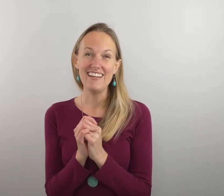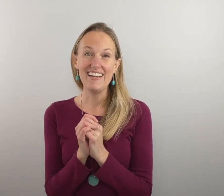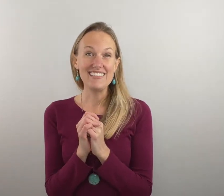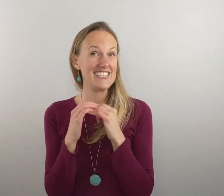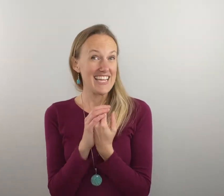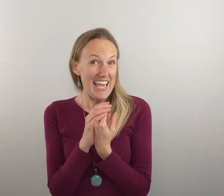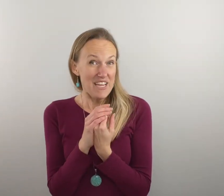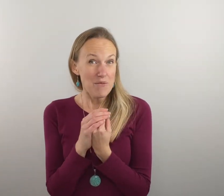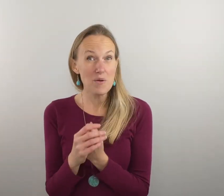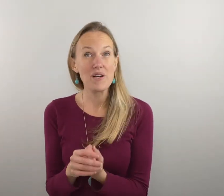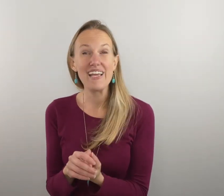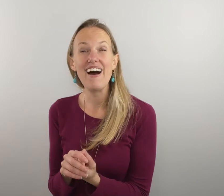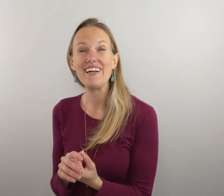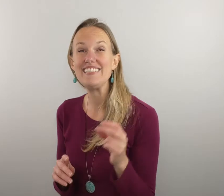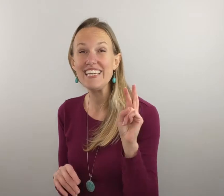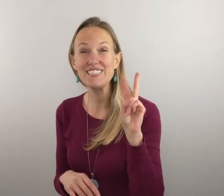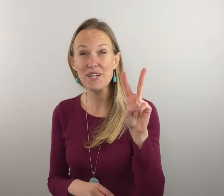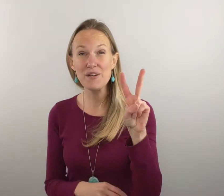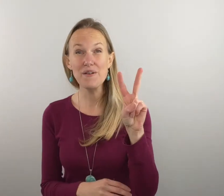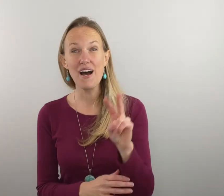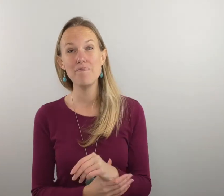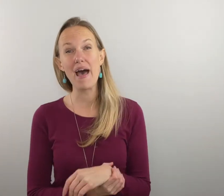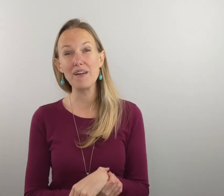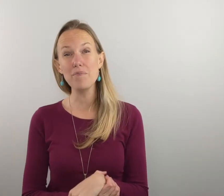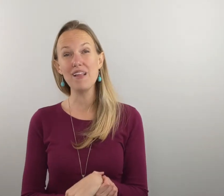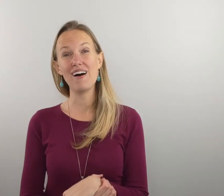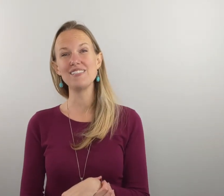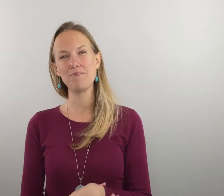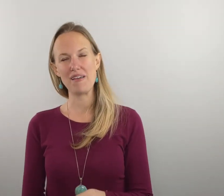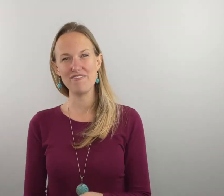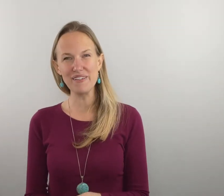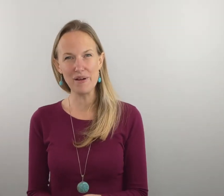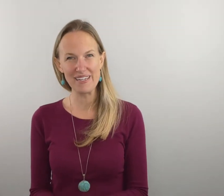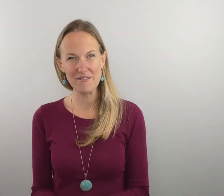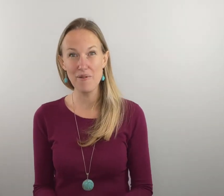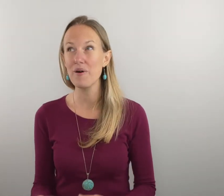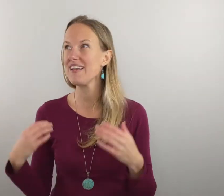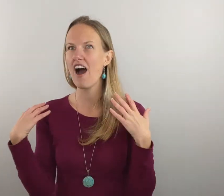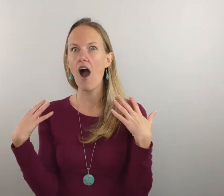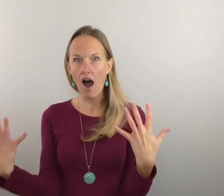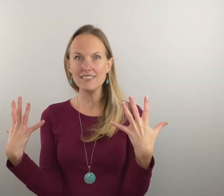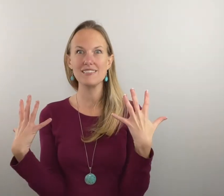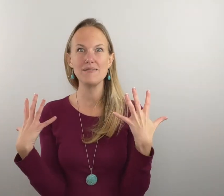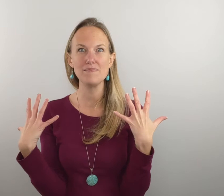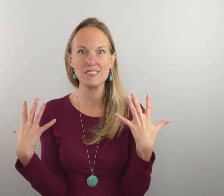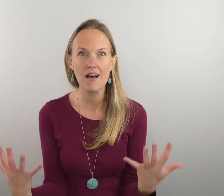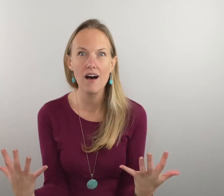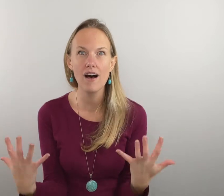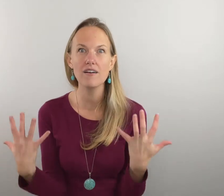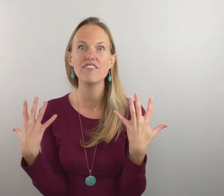Today we are working on day two of Battle Belongs by Phil Wickham. What an awesome song for